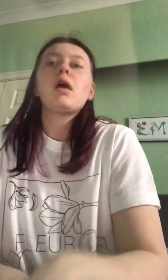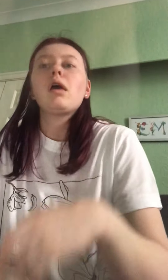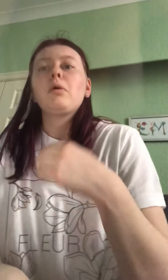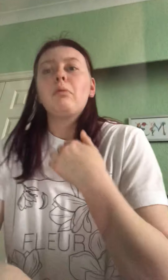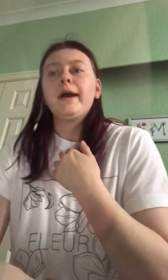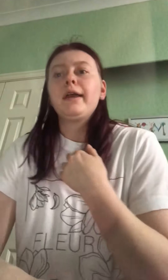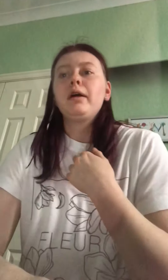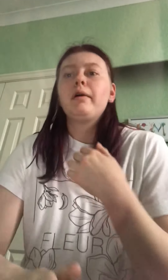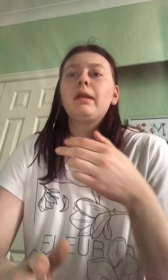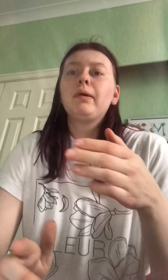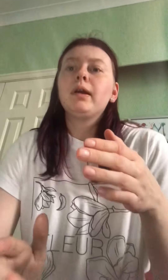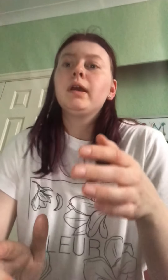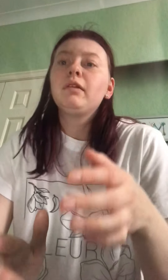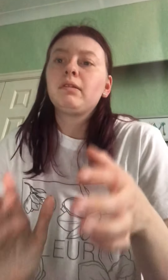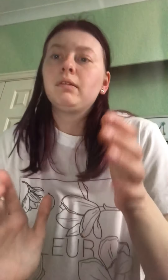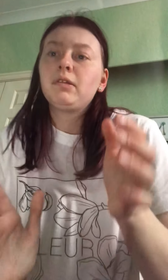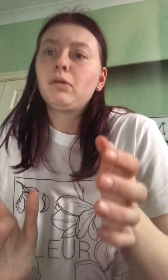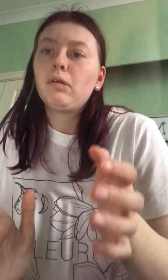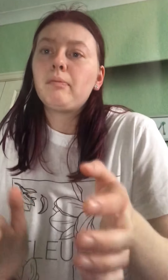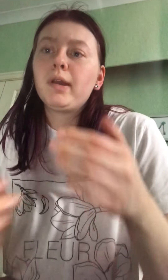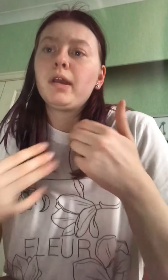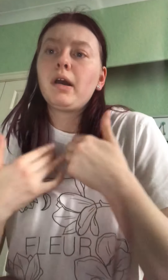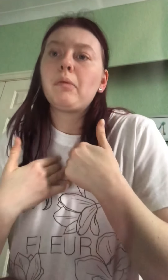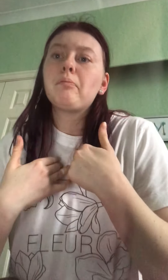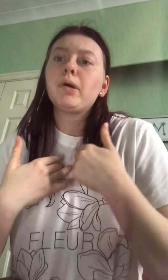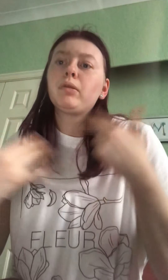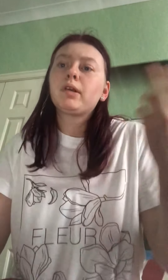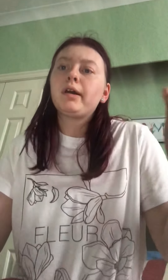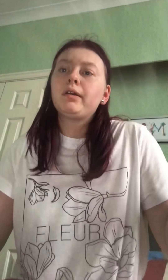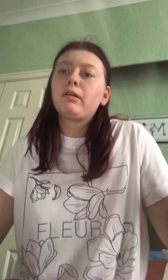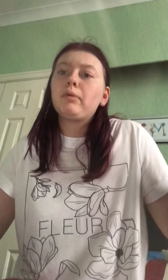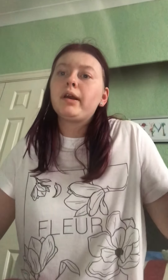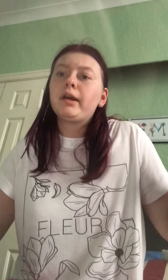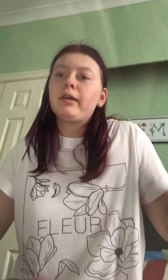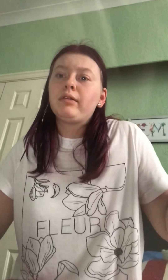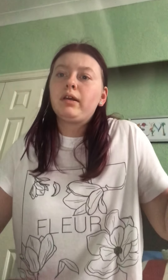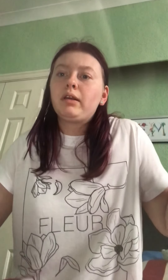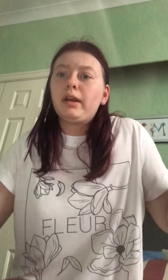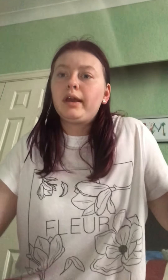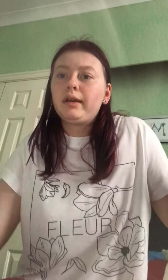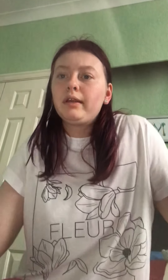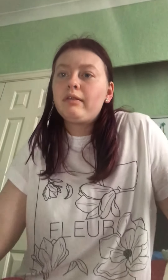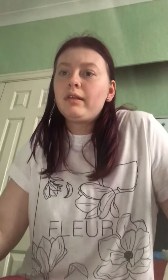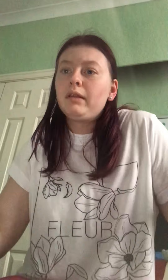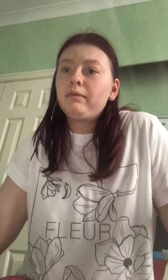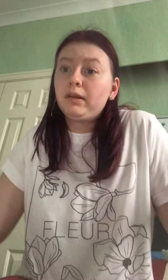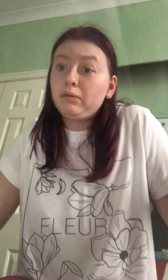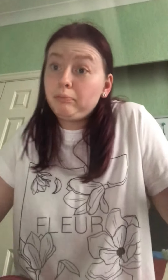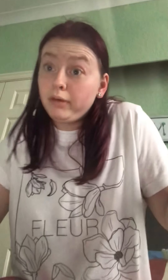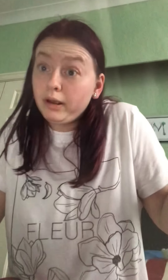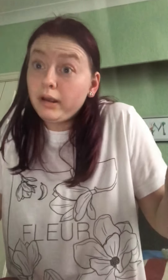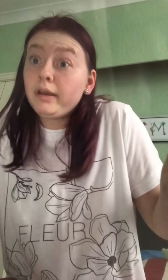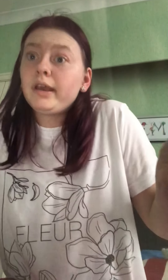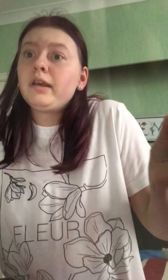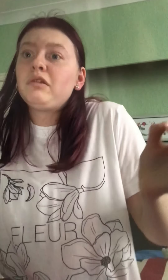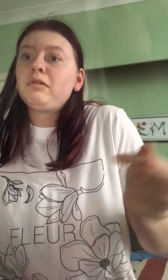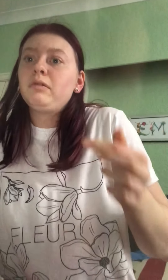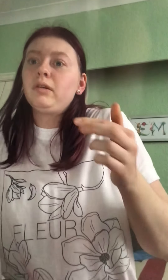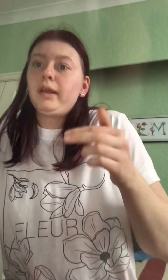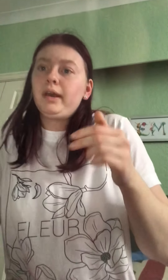He ran out of patience toward me, I'm both kinds of wasted, like this soft explication that